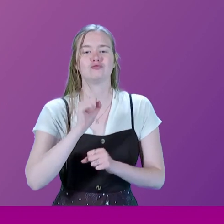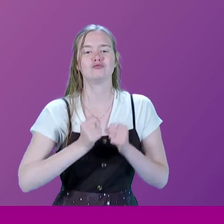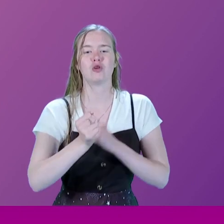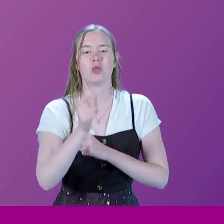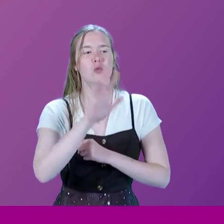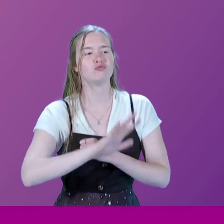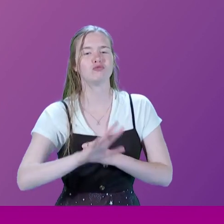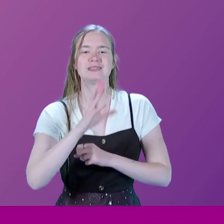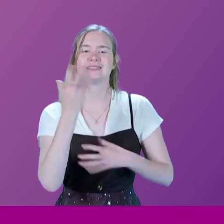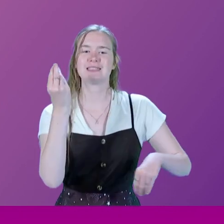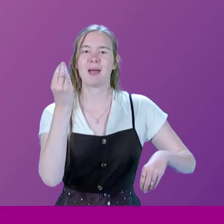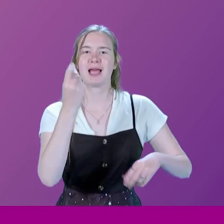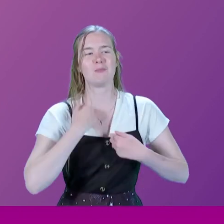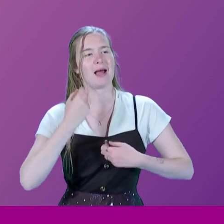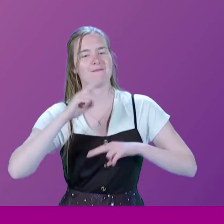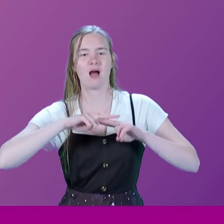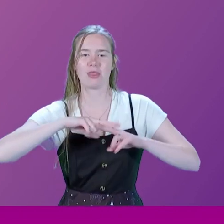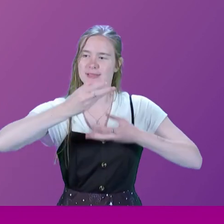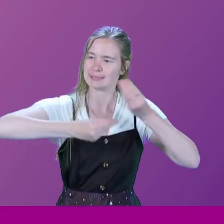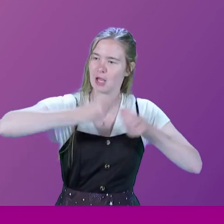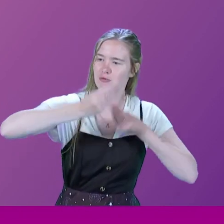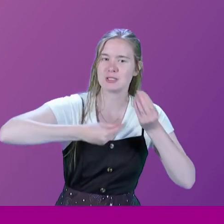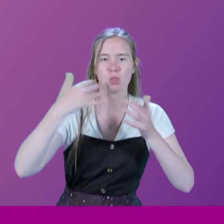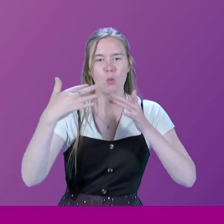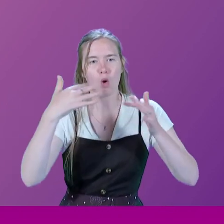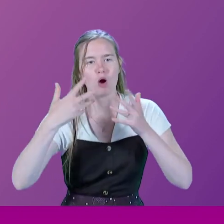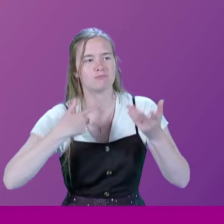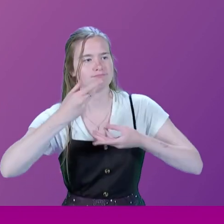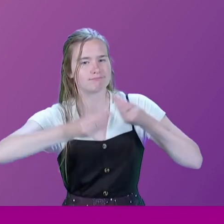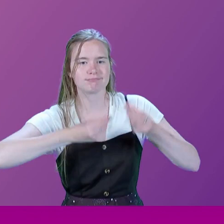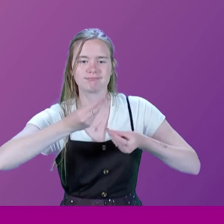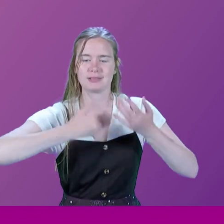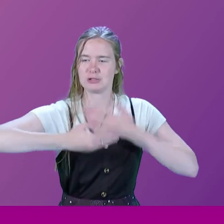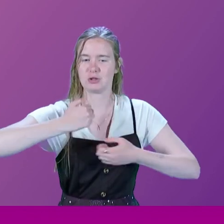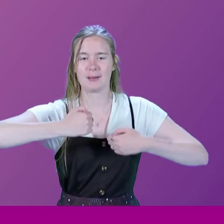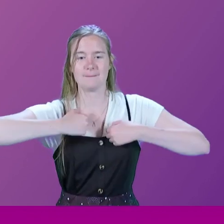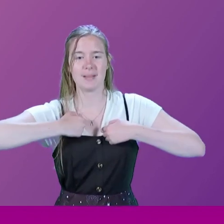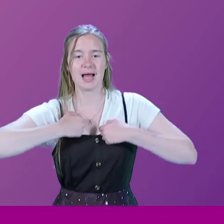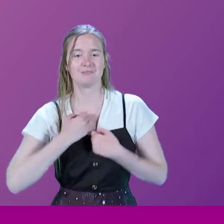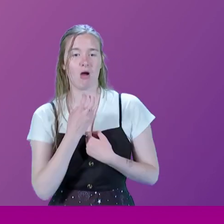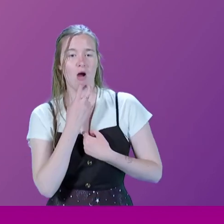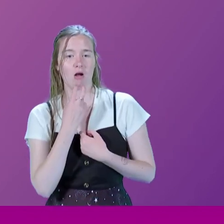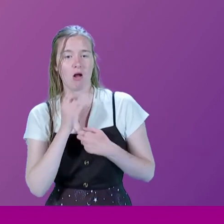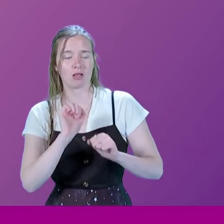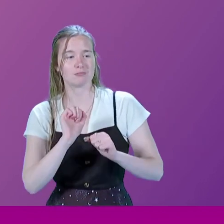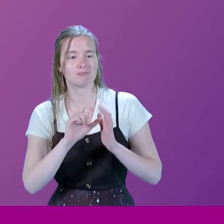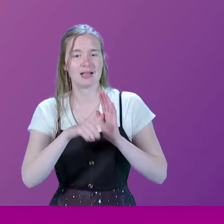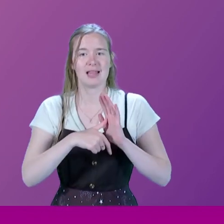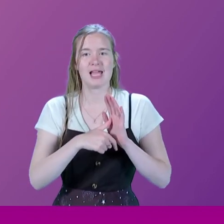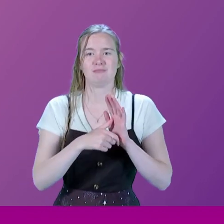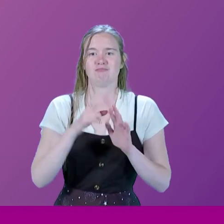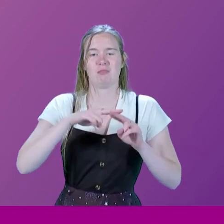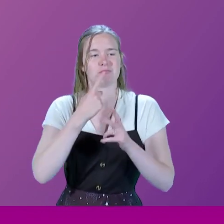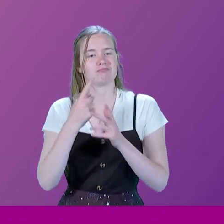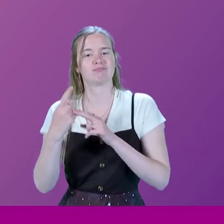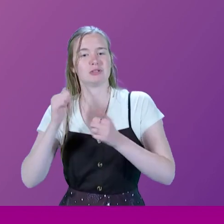Spain, telling the story of my father's experience during the Spanish Civil War, and using my uncles, my late father's brothers,